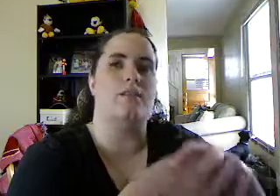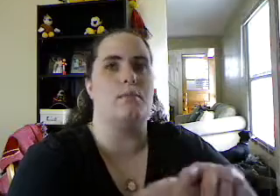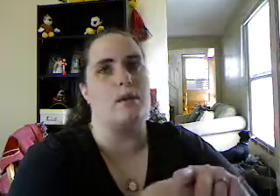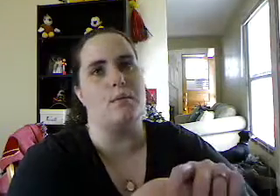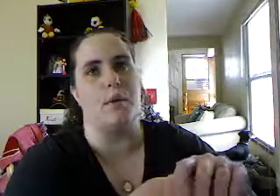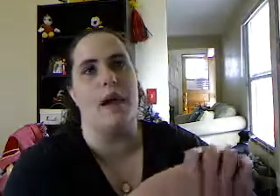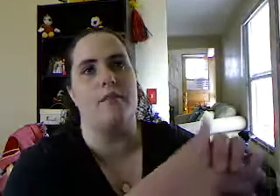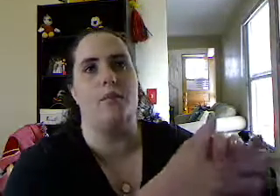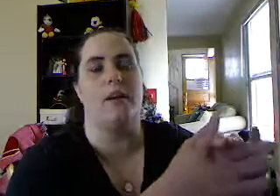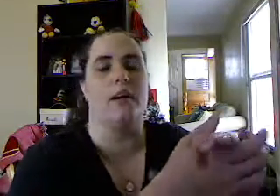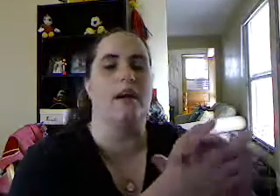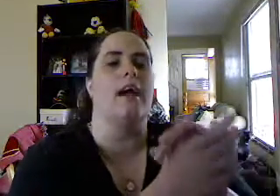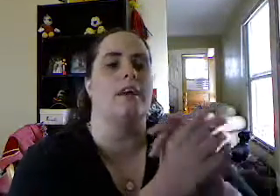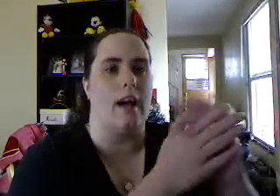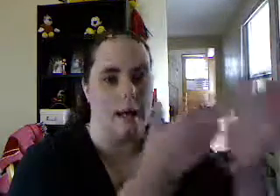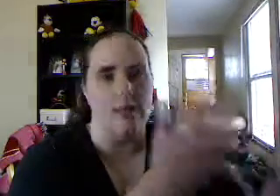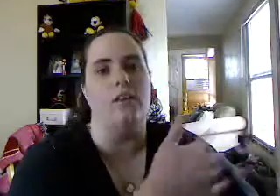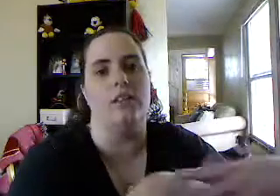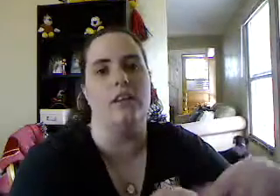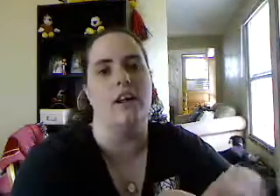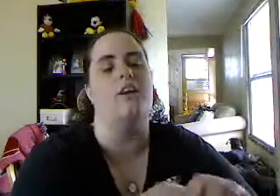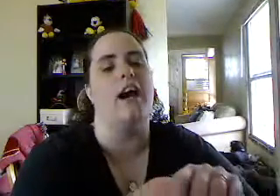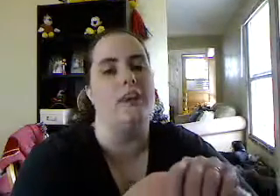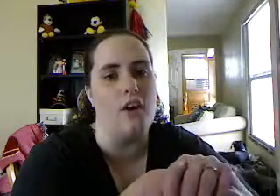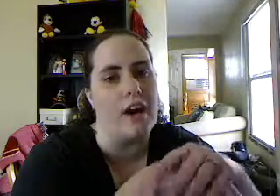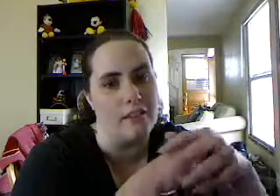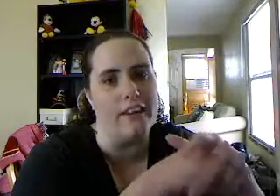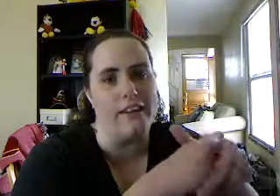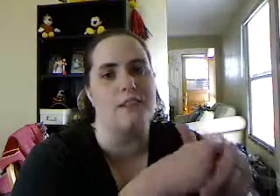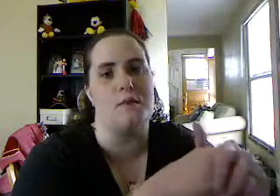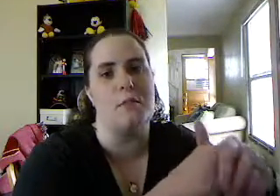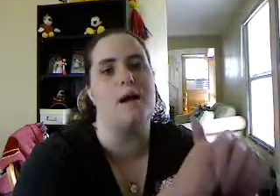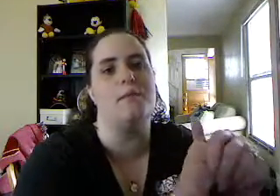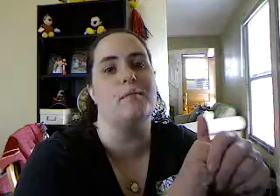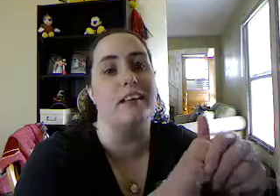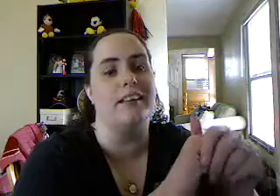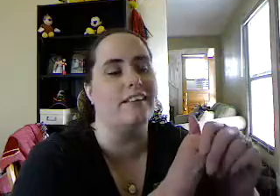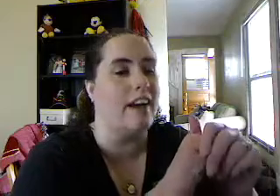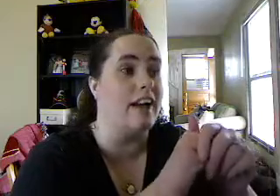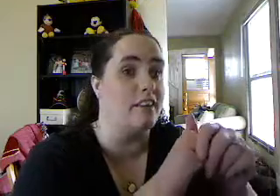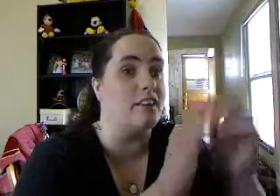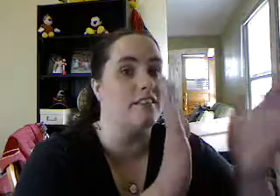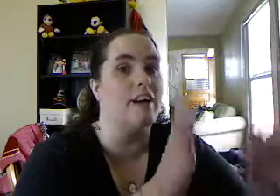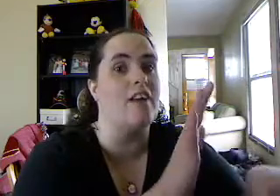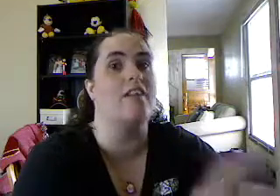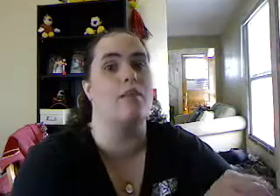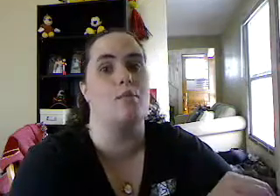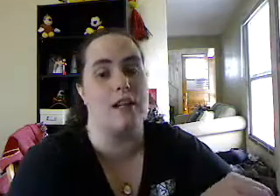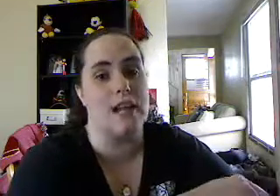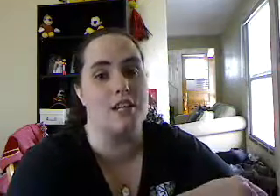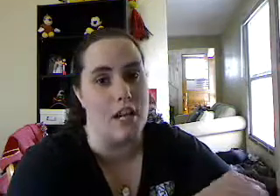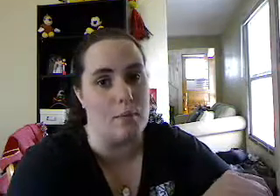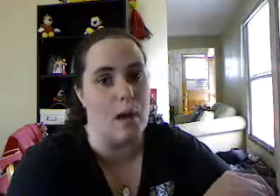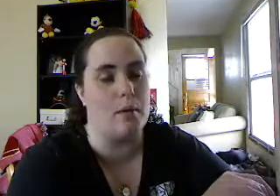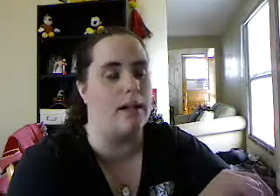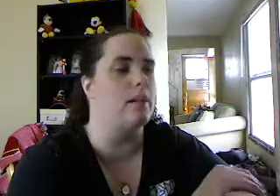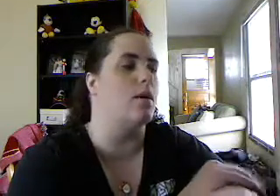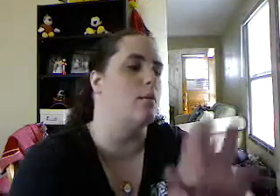you know, sometimes people have their period, and I, I don't. You know, I don't ovulate. That's my problem, you know. I don't ovulate without medication. I'm not pregnant. Well,